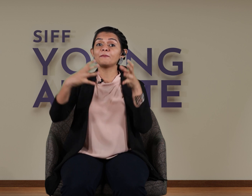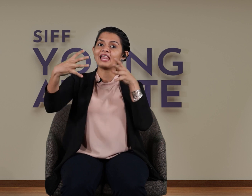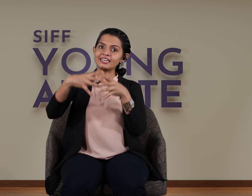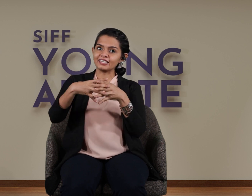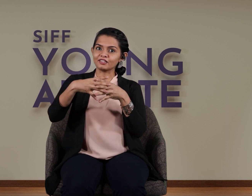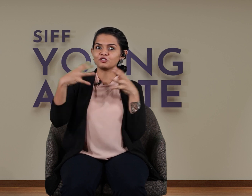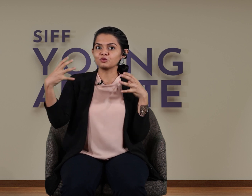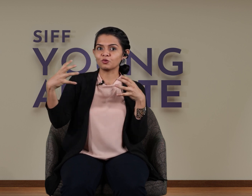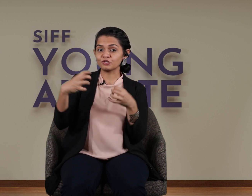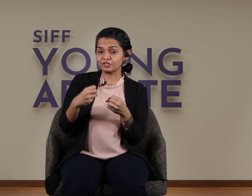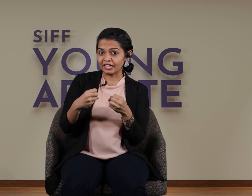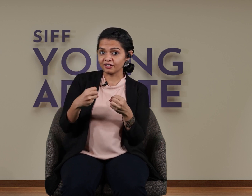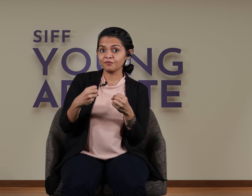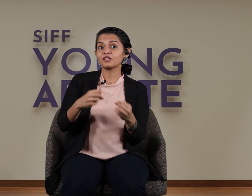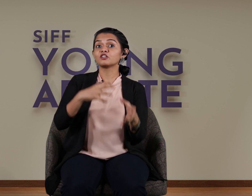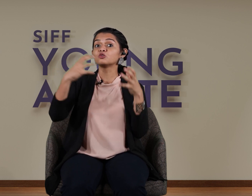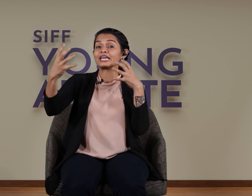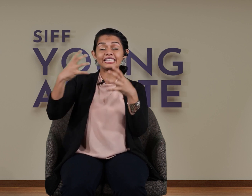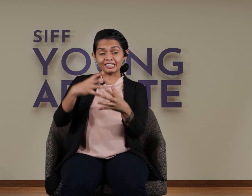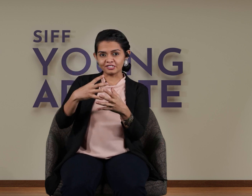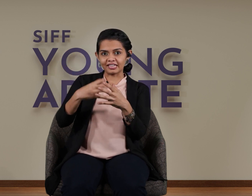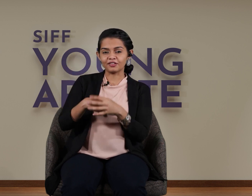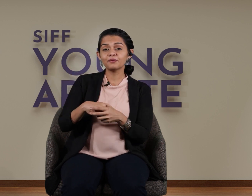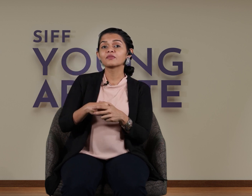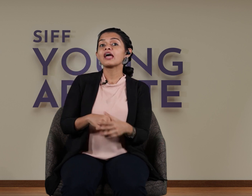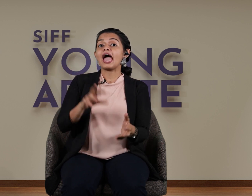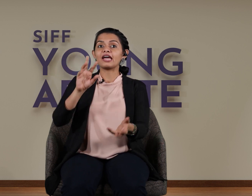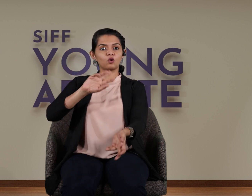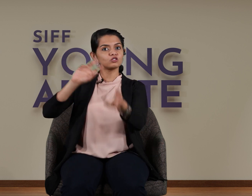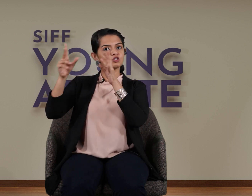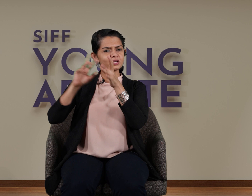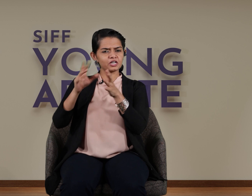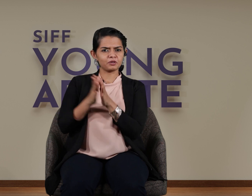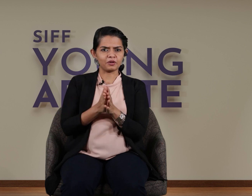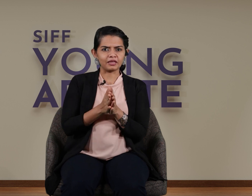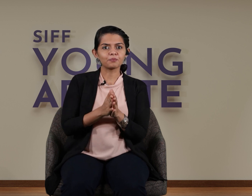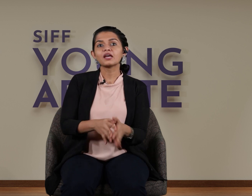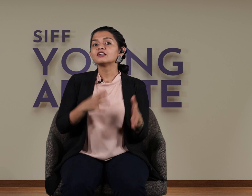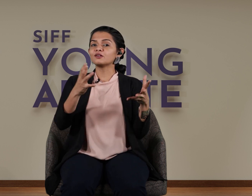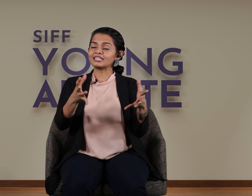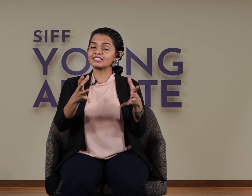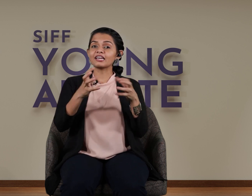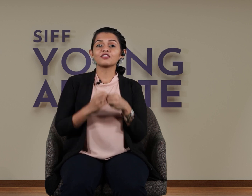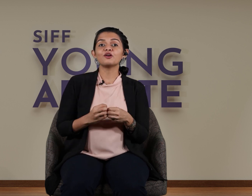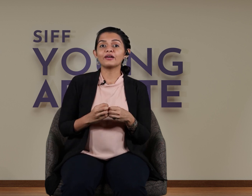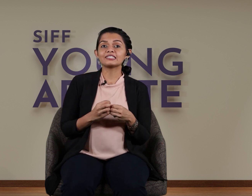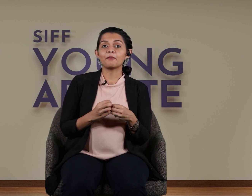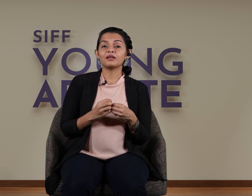blending the two tones together the two techniques together and also switching between them so let's take the yawn example